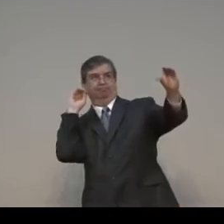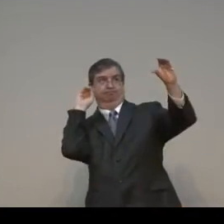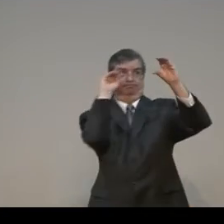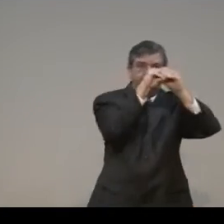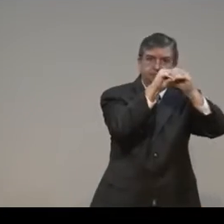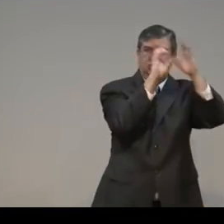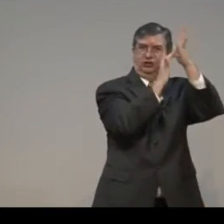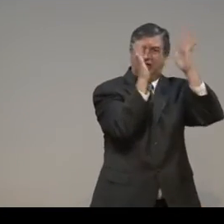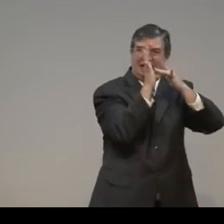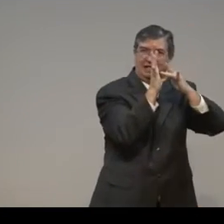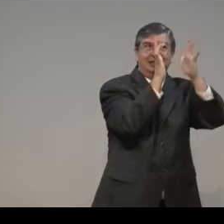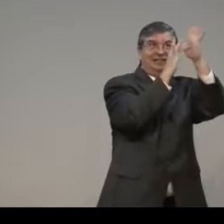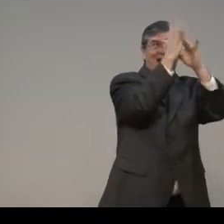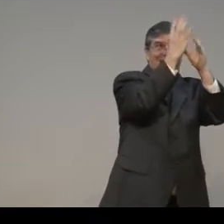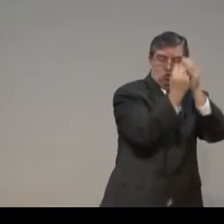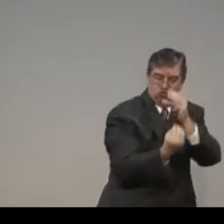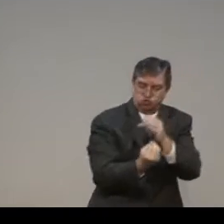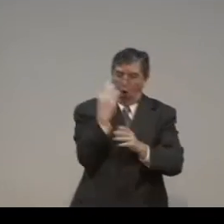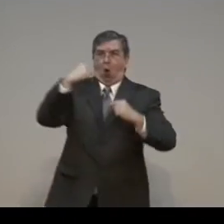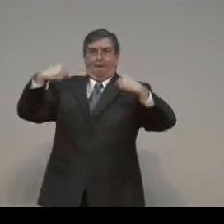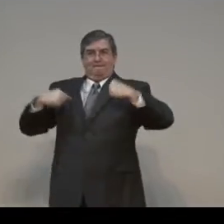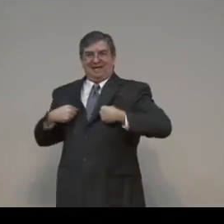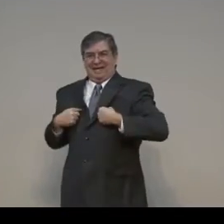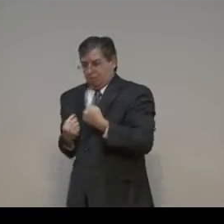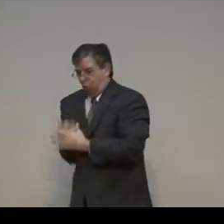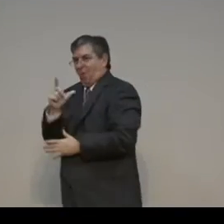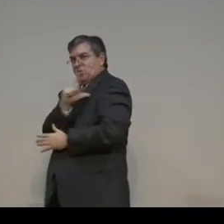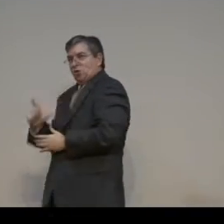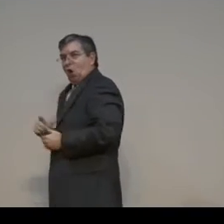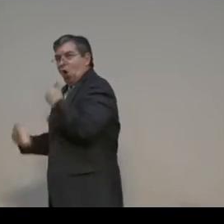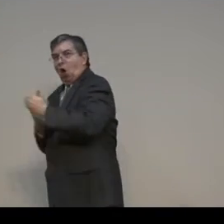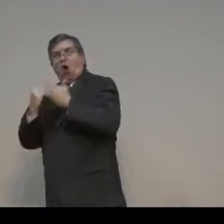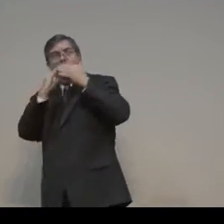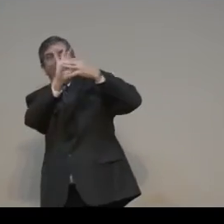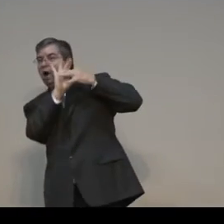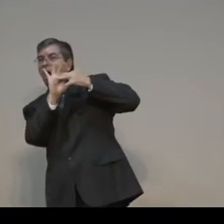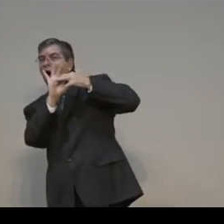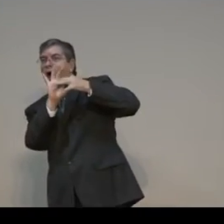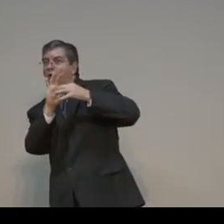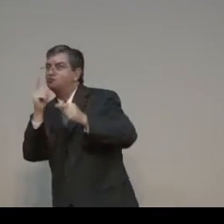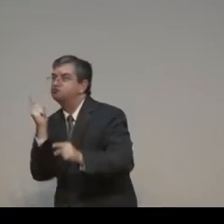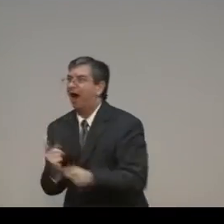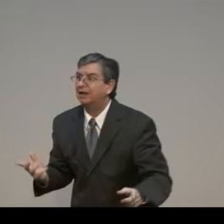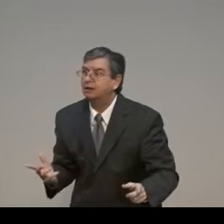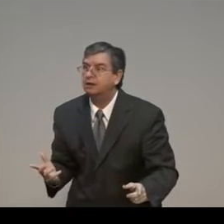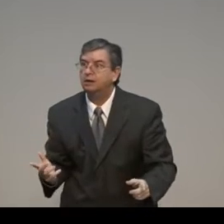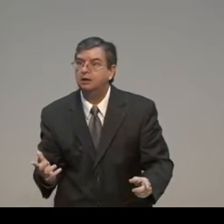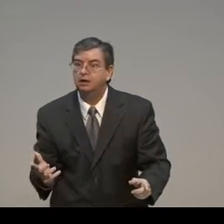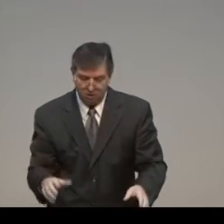must be saved through Jesus. He is the one that